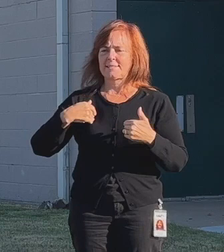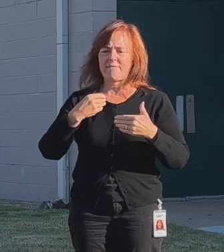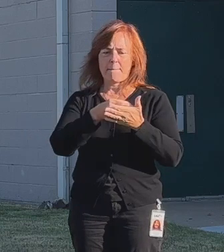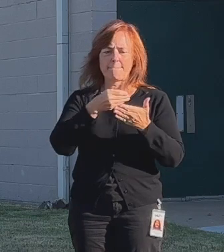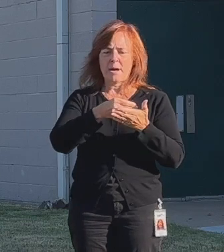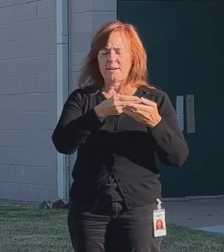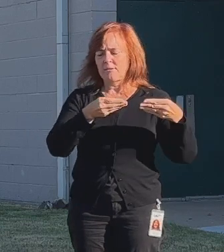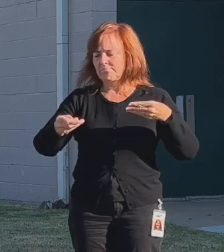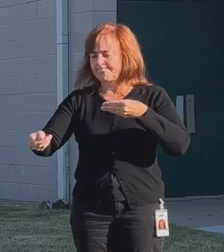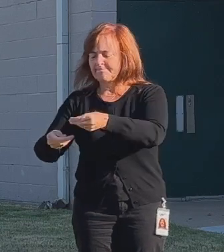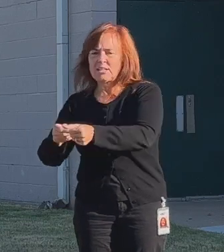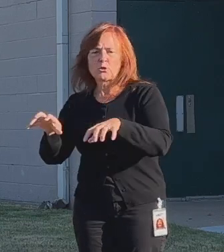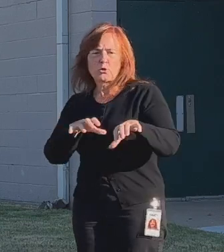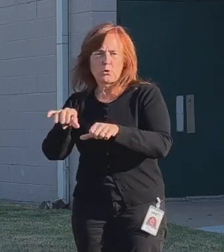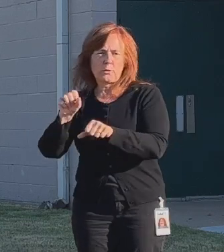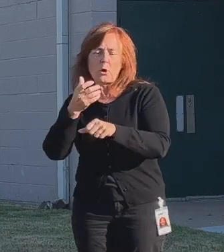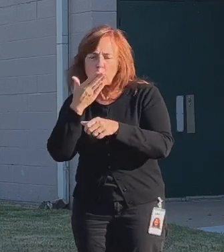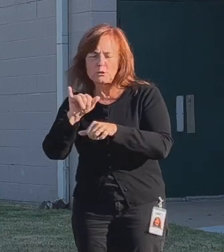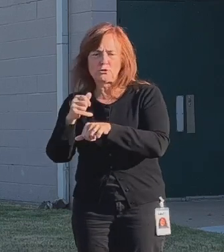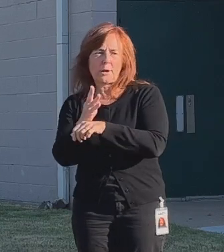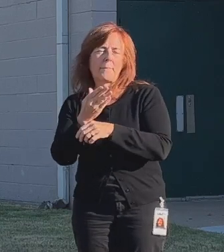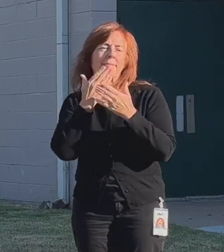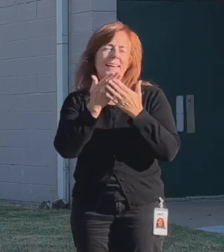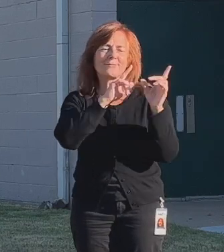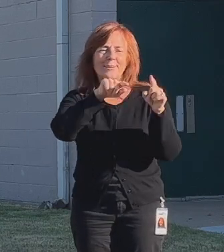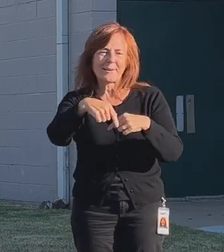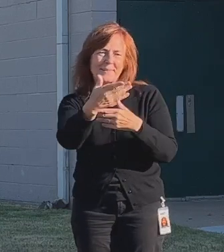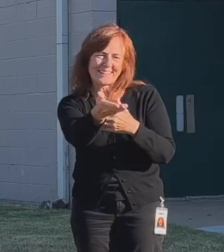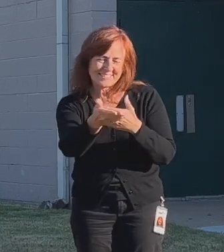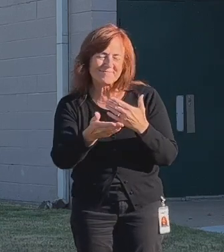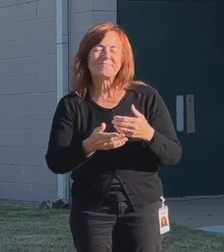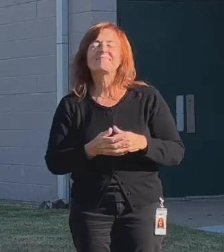to do the job the right way. Councillor, thanks for being here.